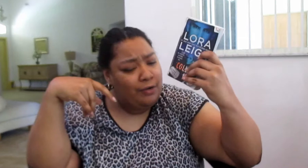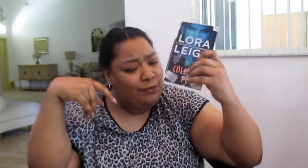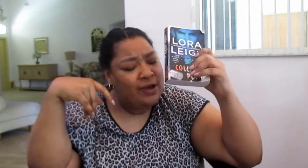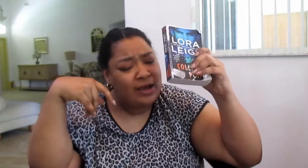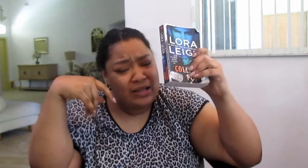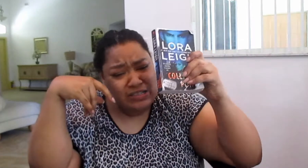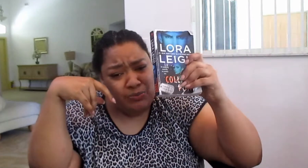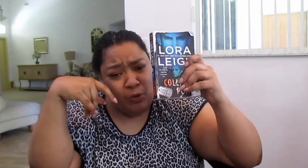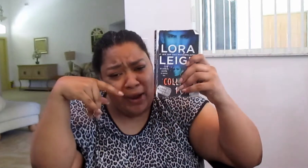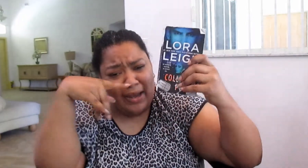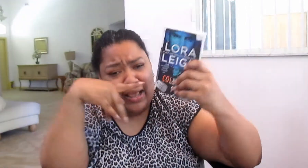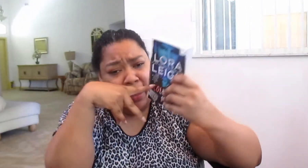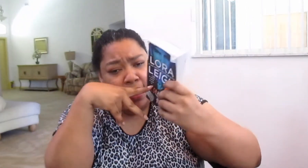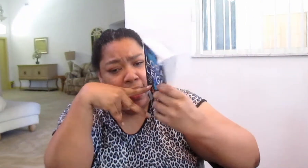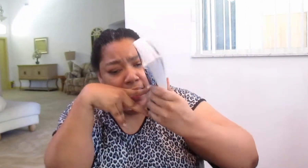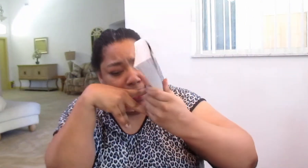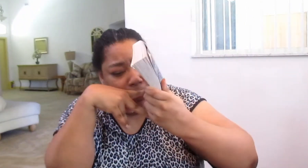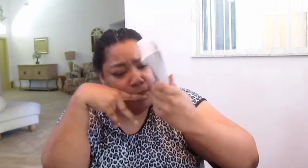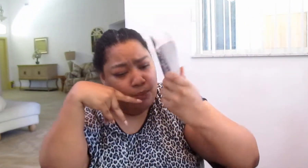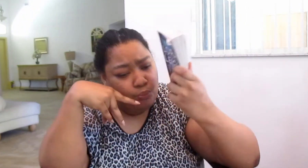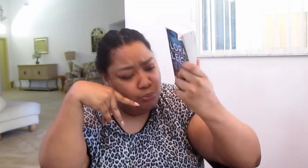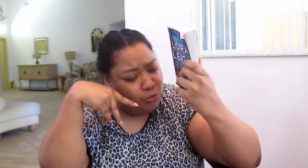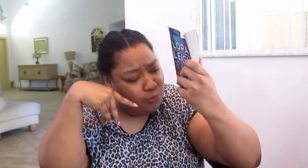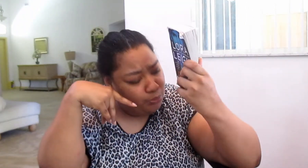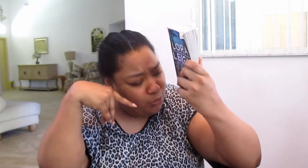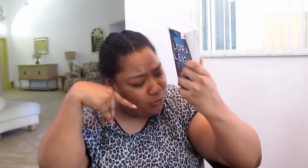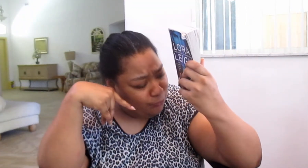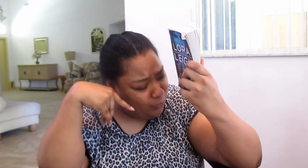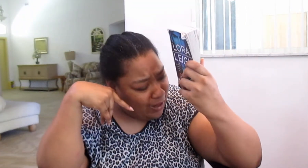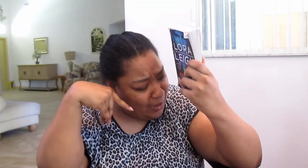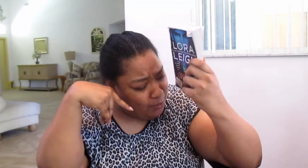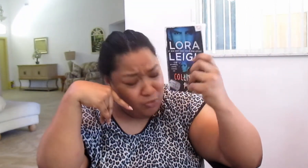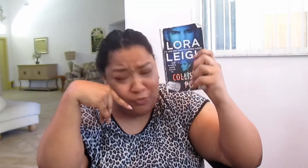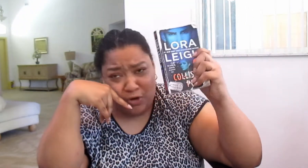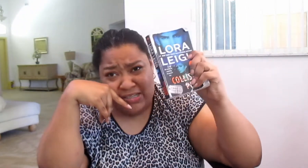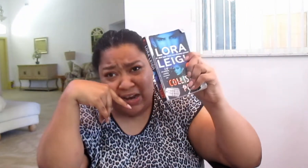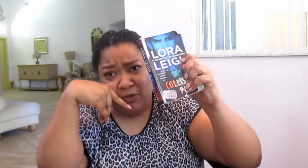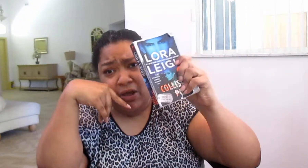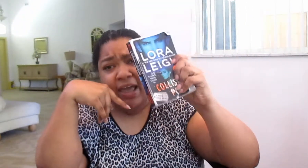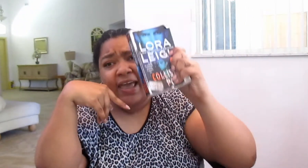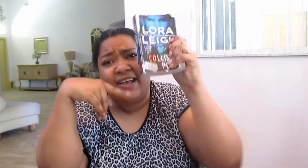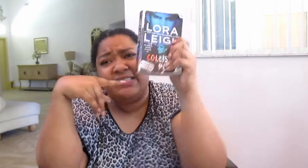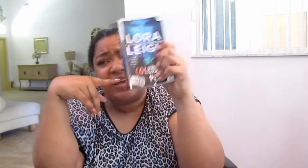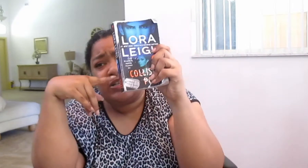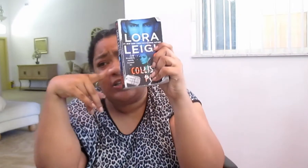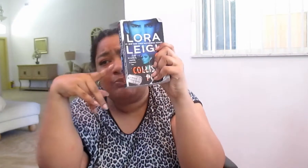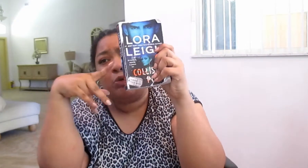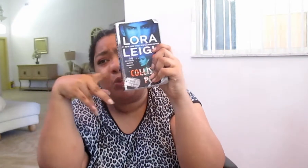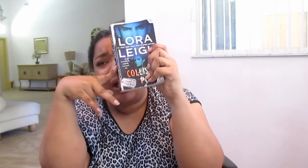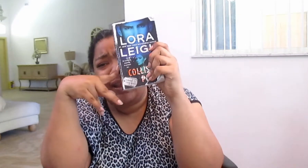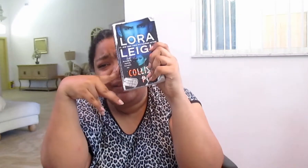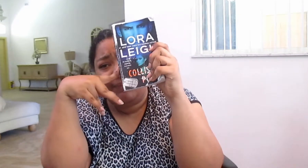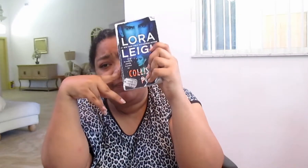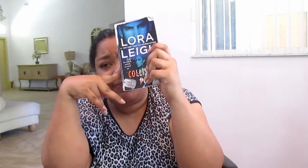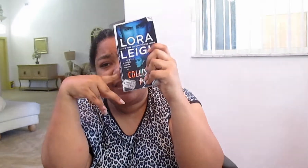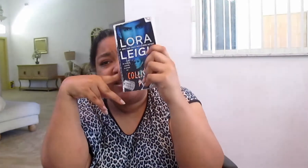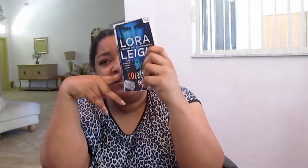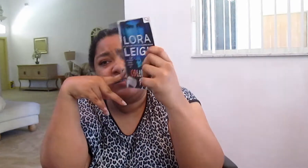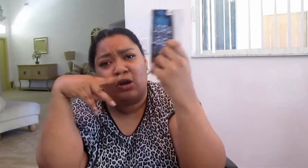Collision Point, a Brutal Force novel. This is actually book one. So,